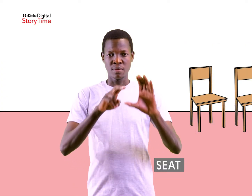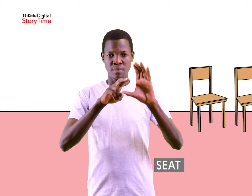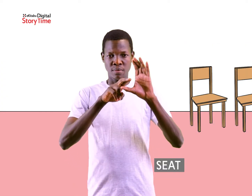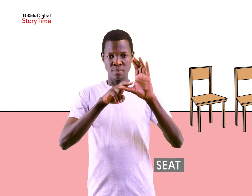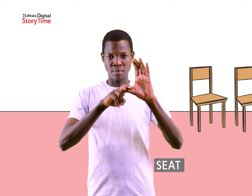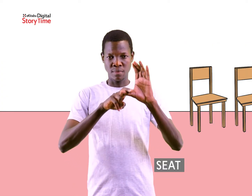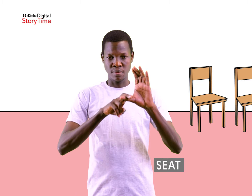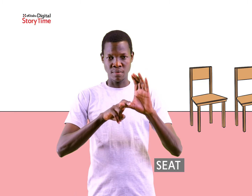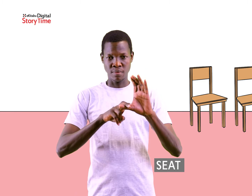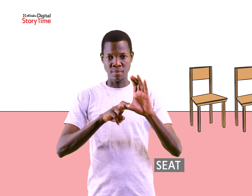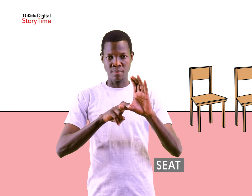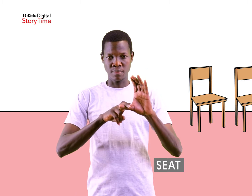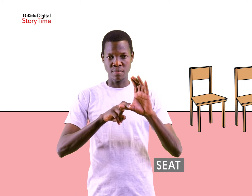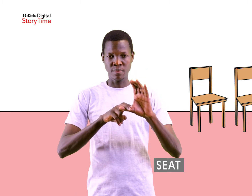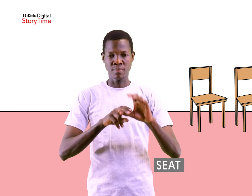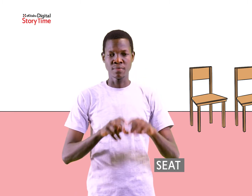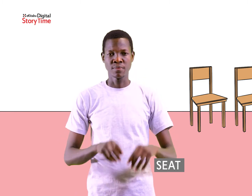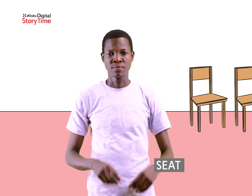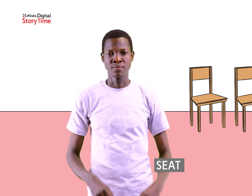Seat